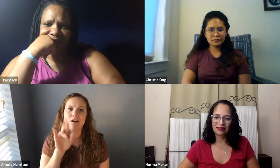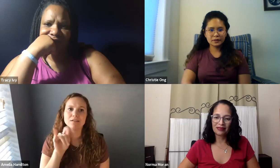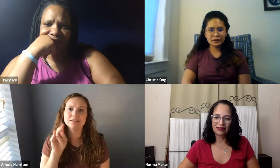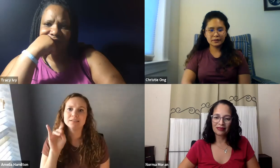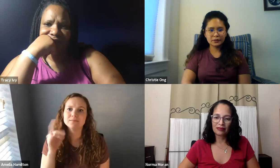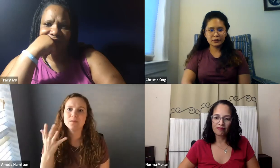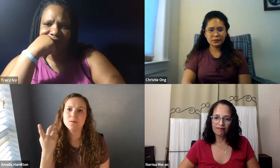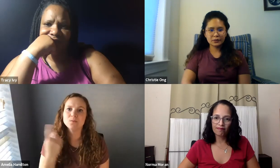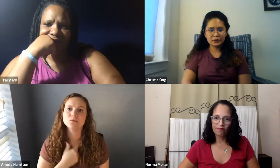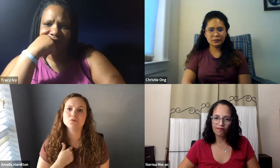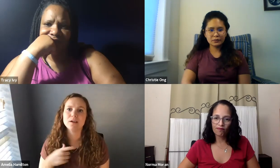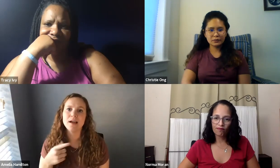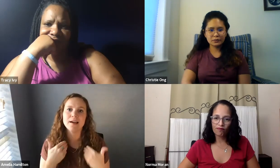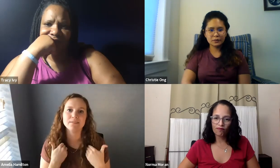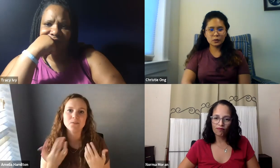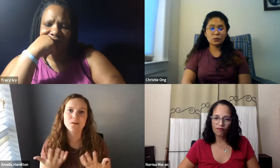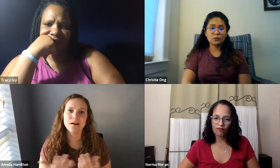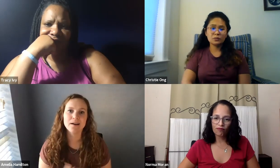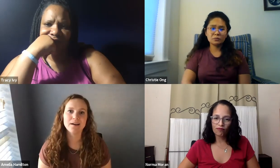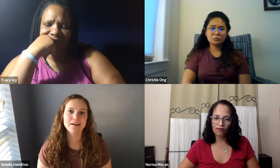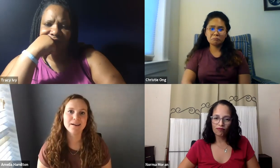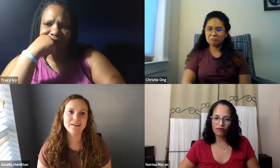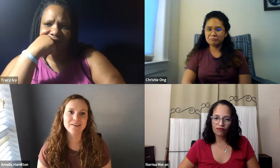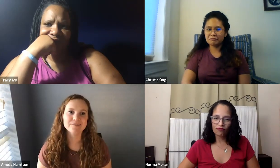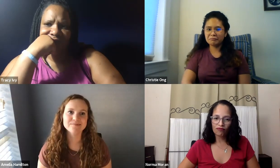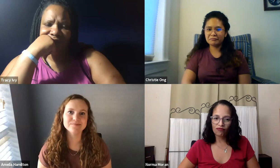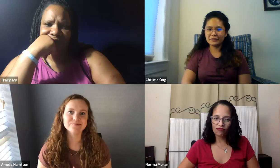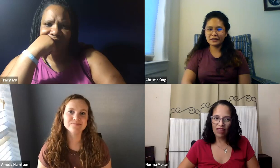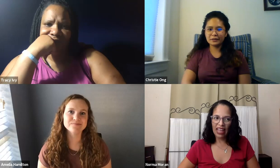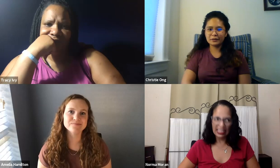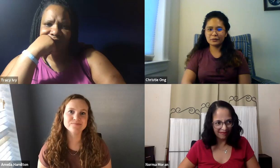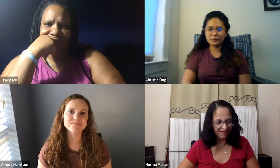Is there anything that you regret?